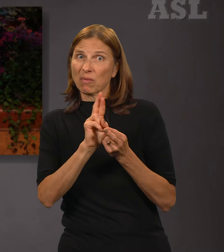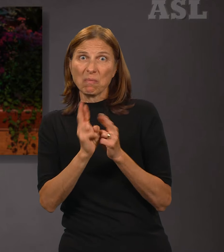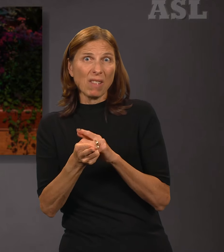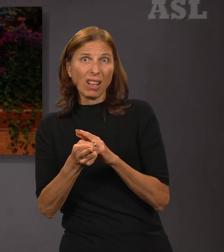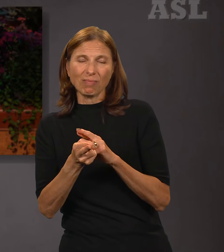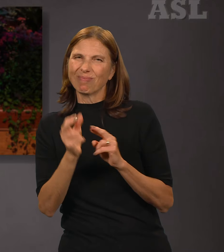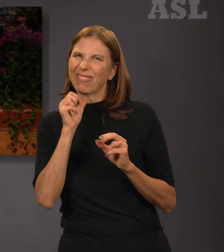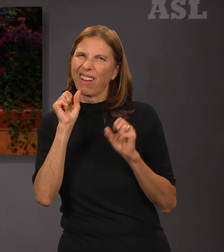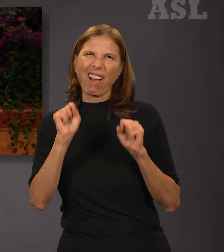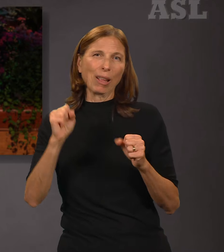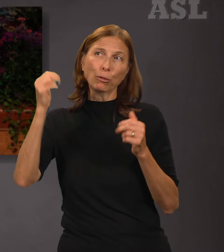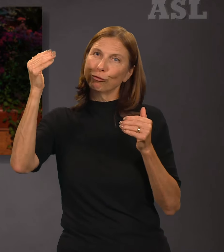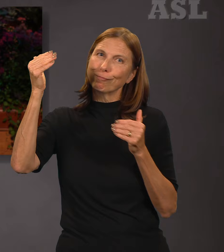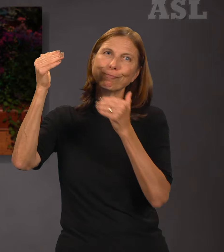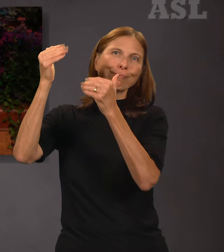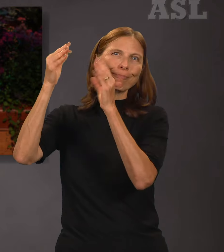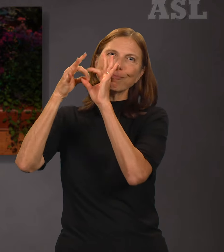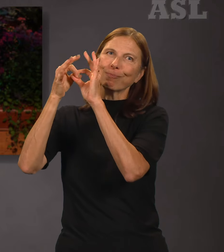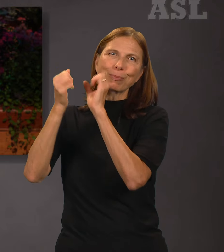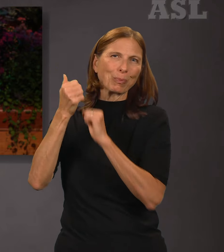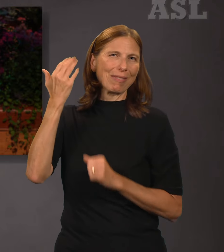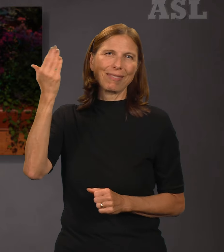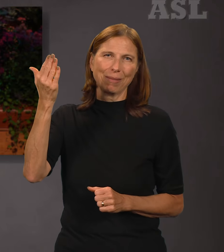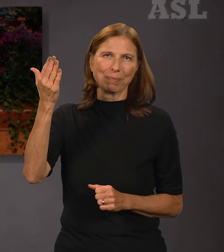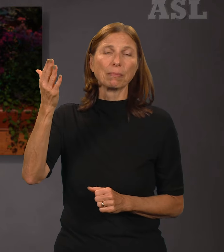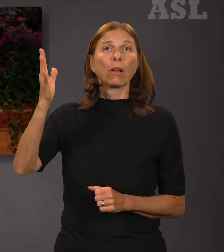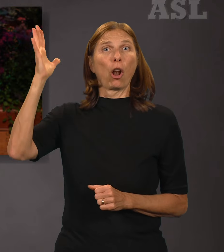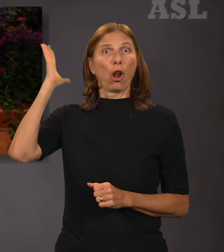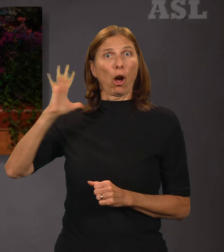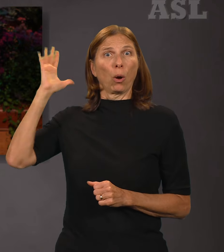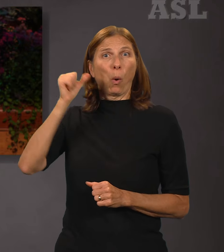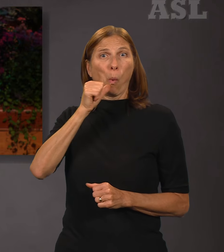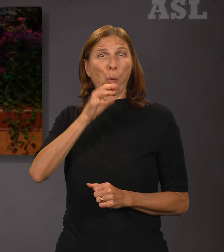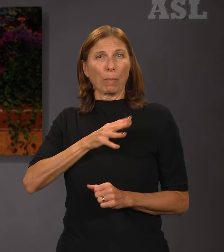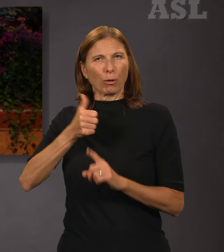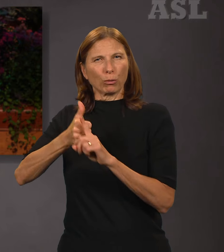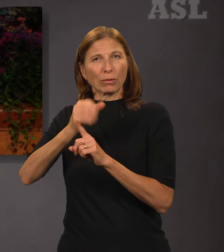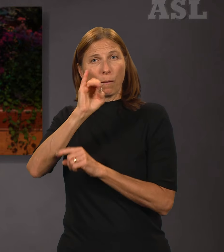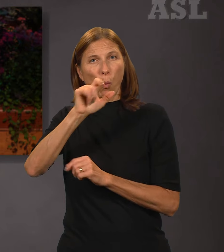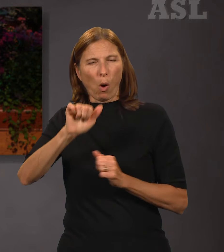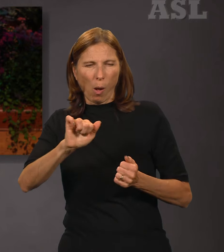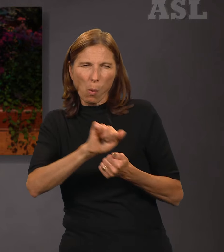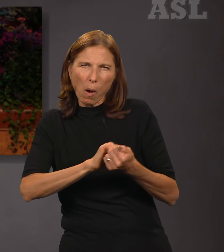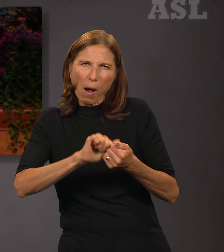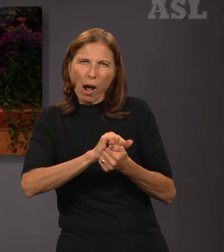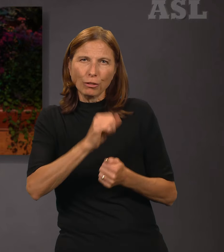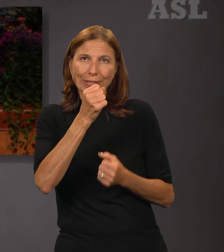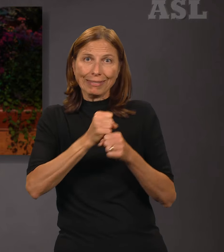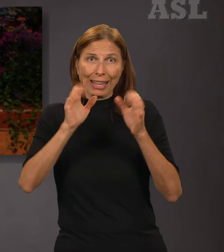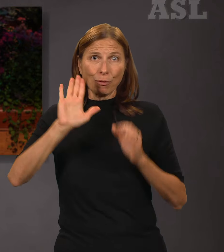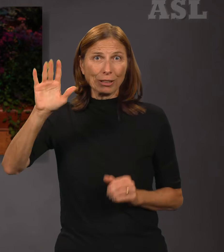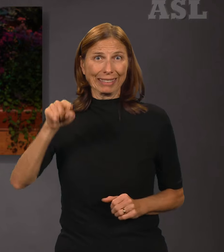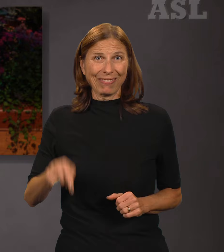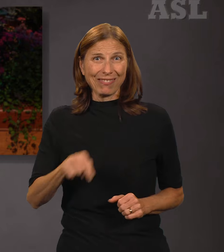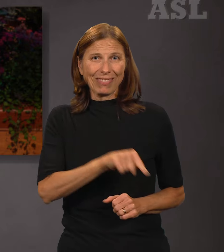the Savior's feet, He said, Her sins, which are many, are forgiven. For she loved much,